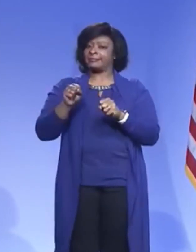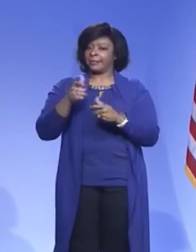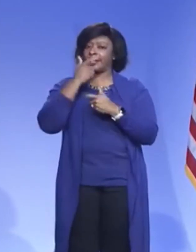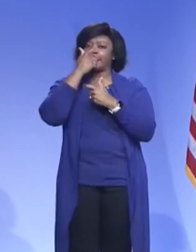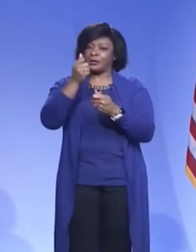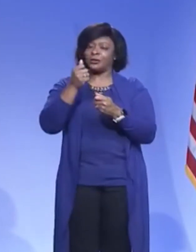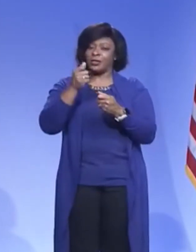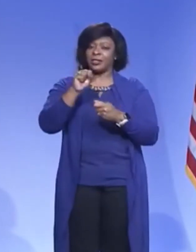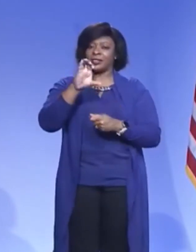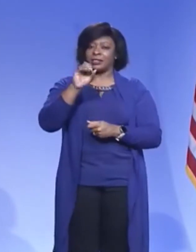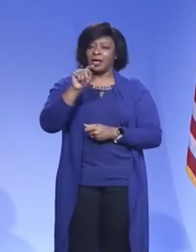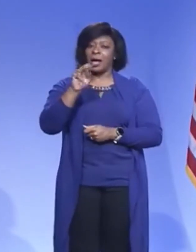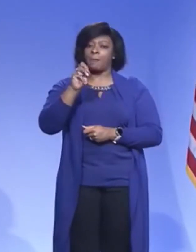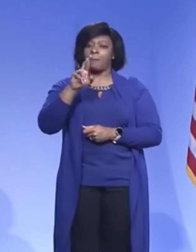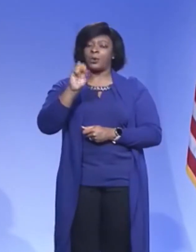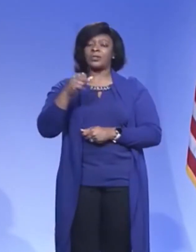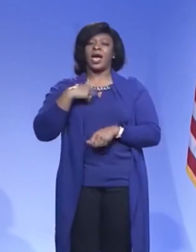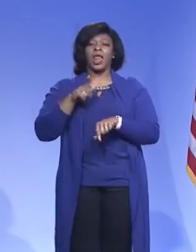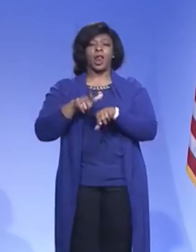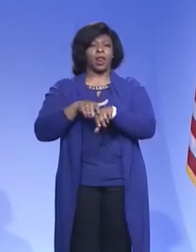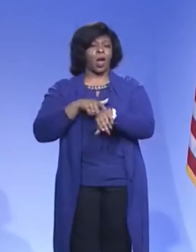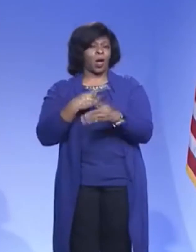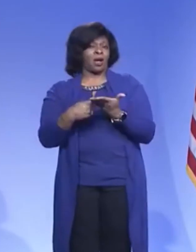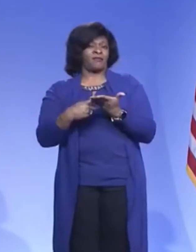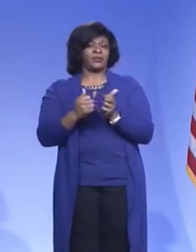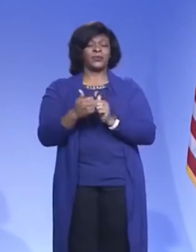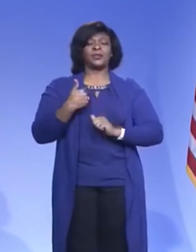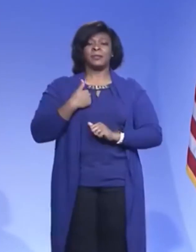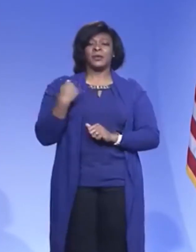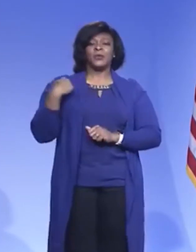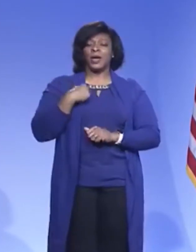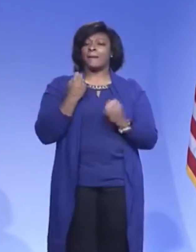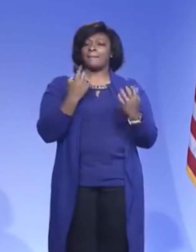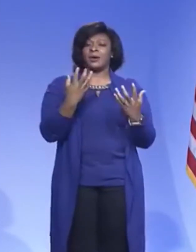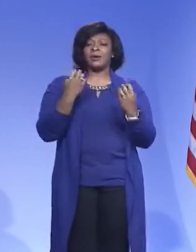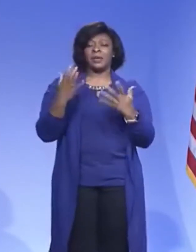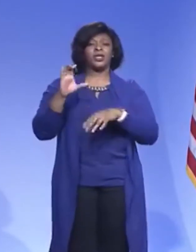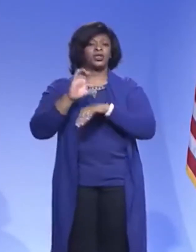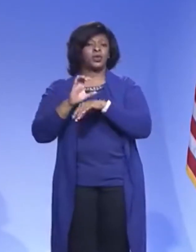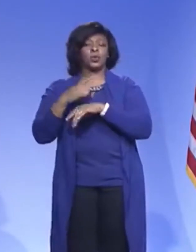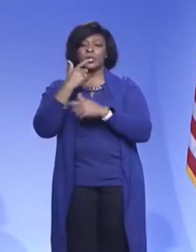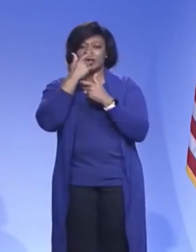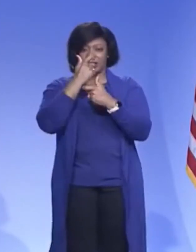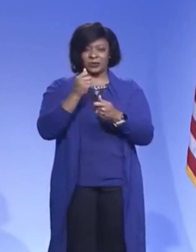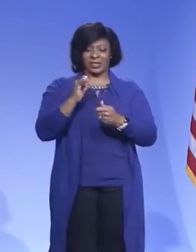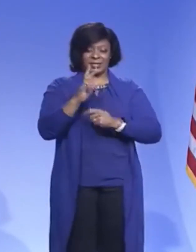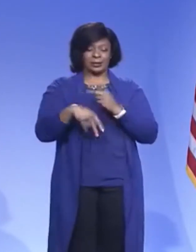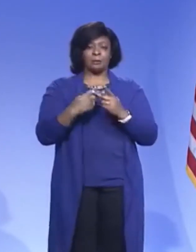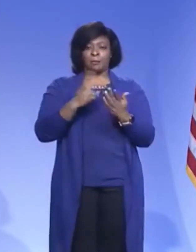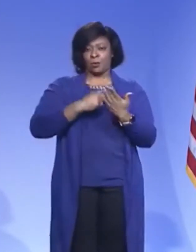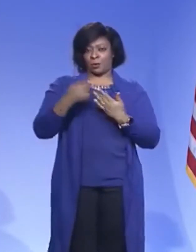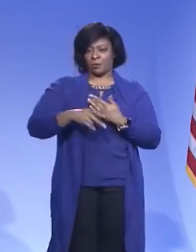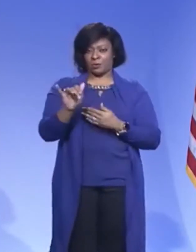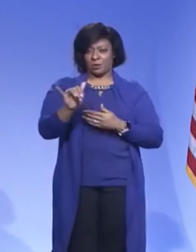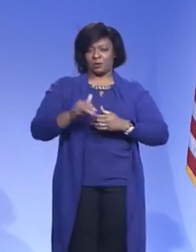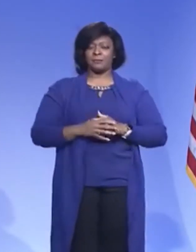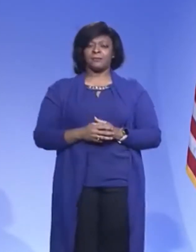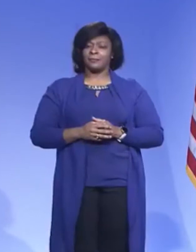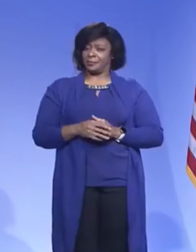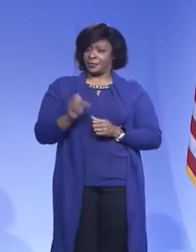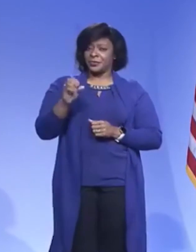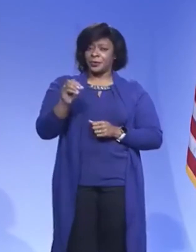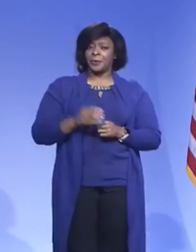Scott Morris had a long conversation with me, and we have multiple churches who are interested in this program. So,